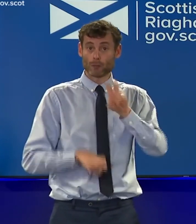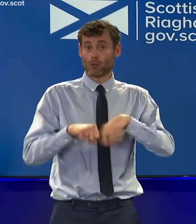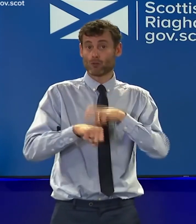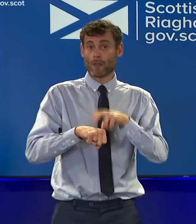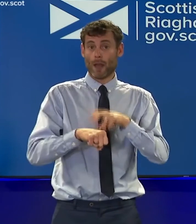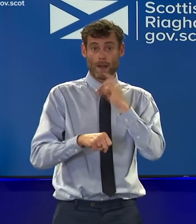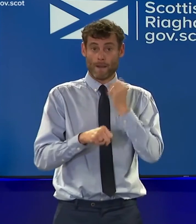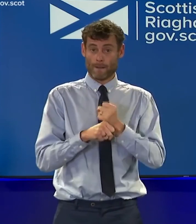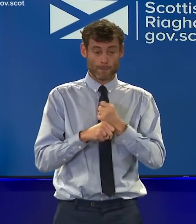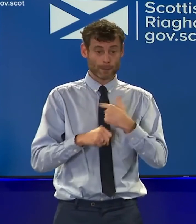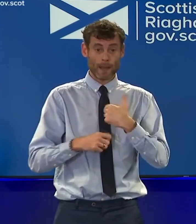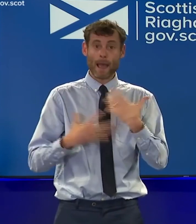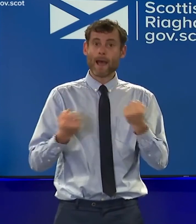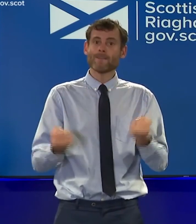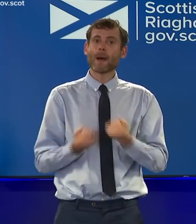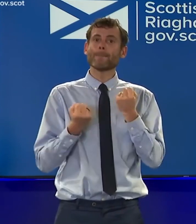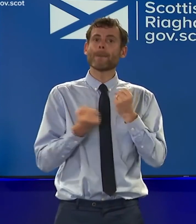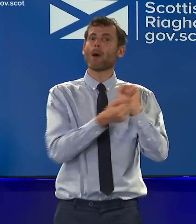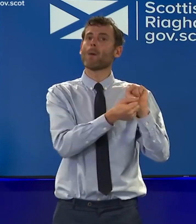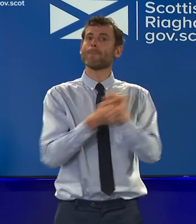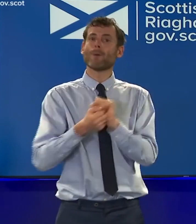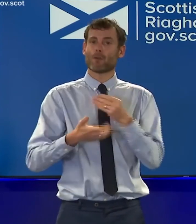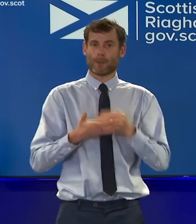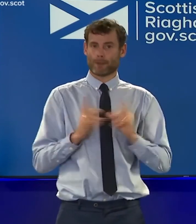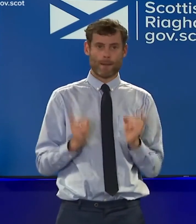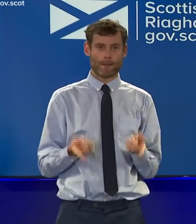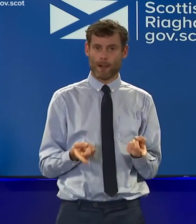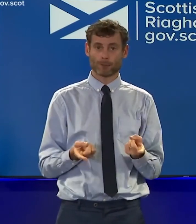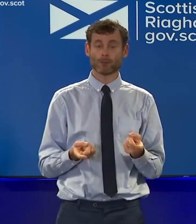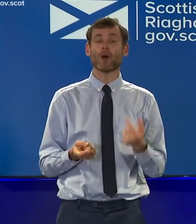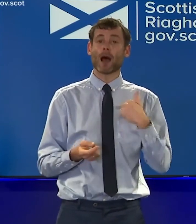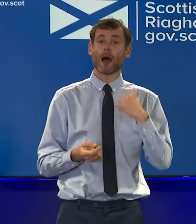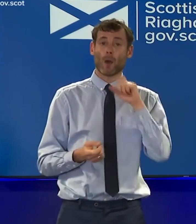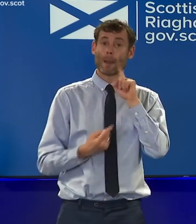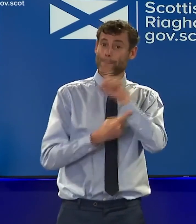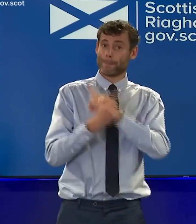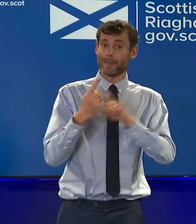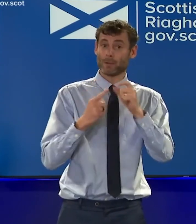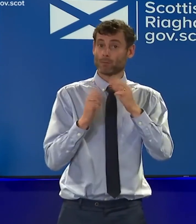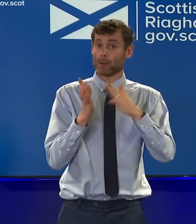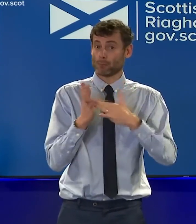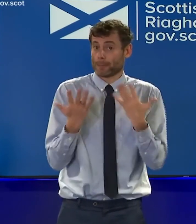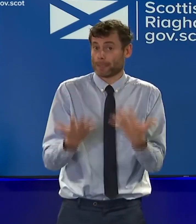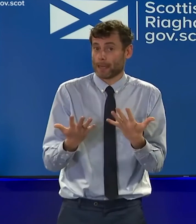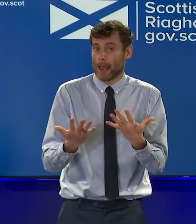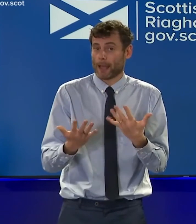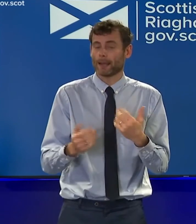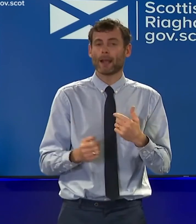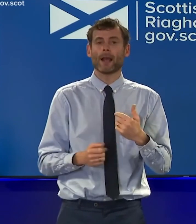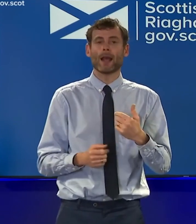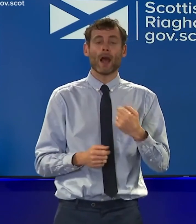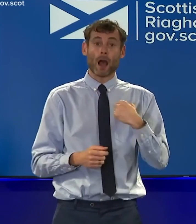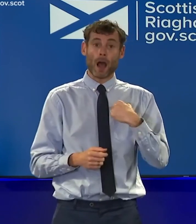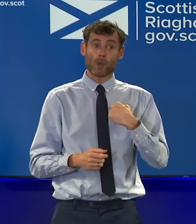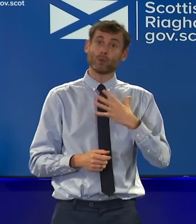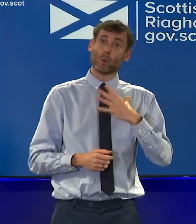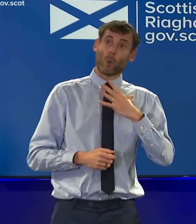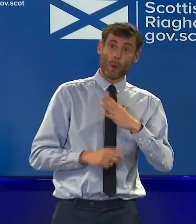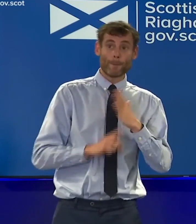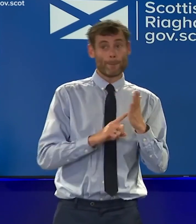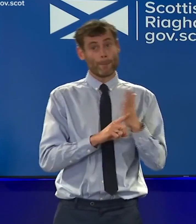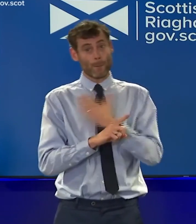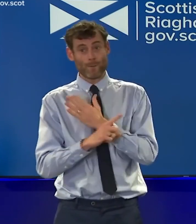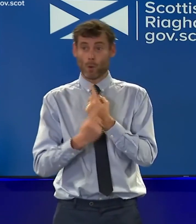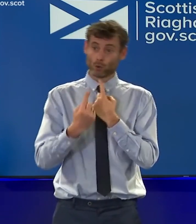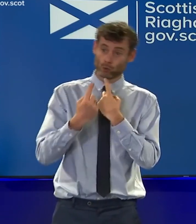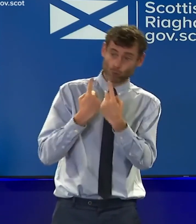I'll press this point with the Prime Minister when I speak to him later today. I had hoped that I would already have spoken to him by now, because